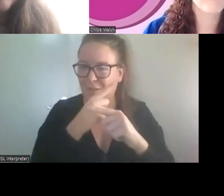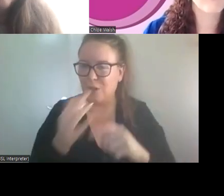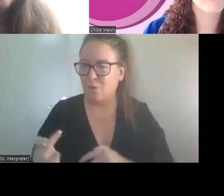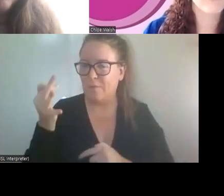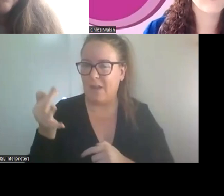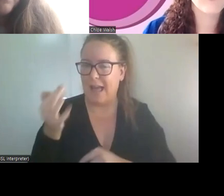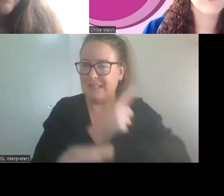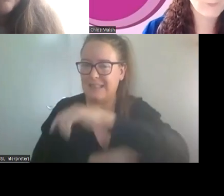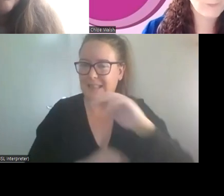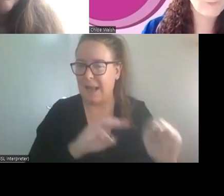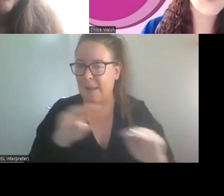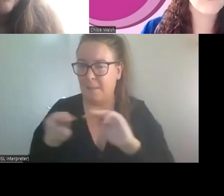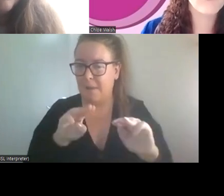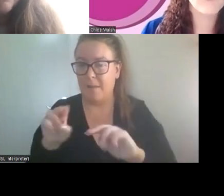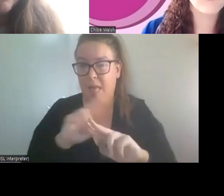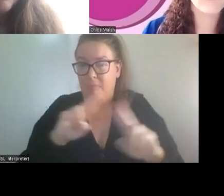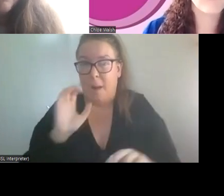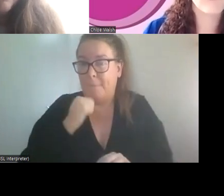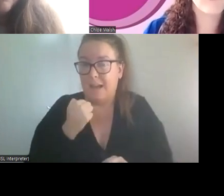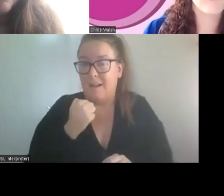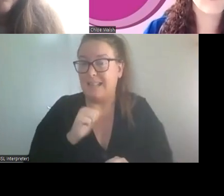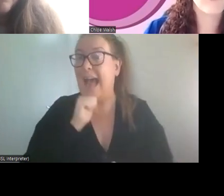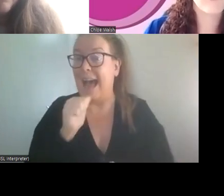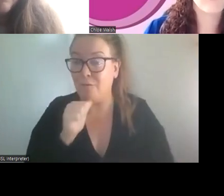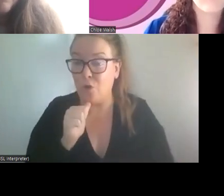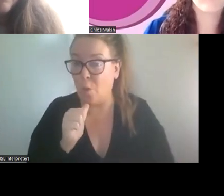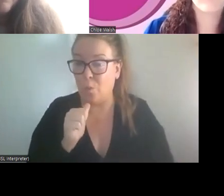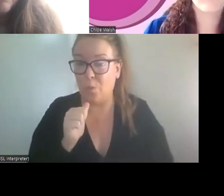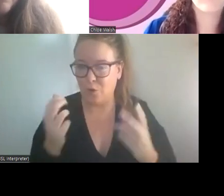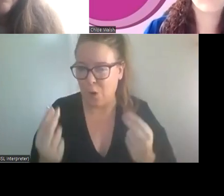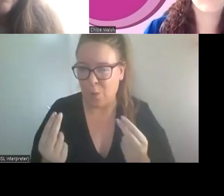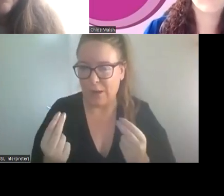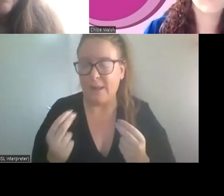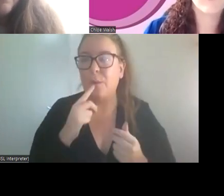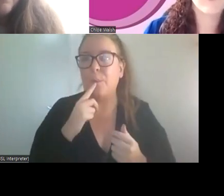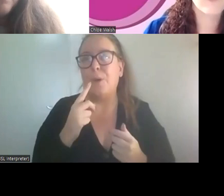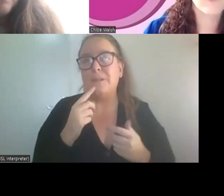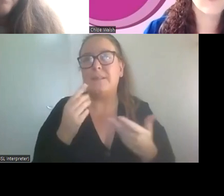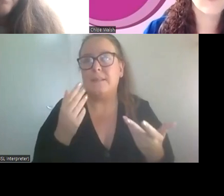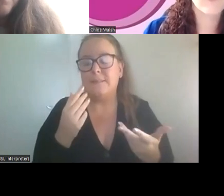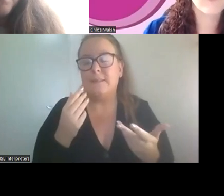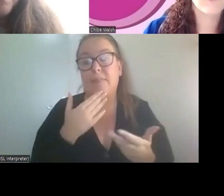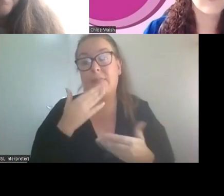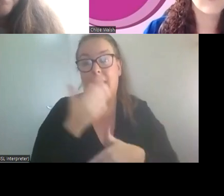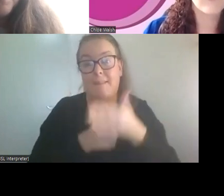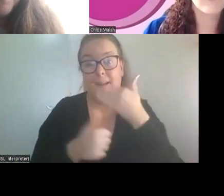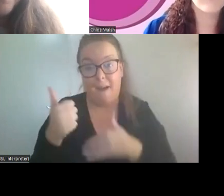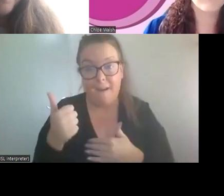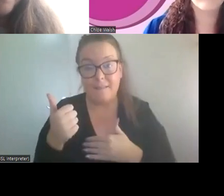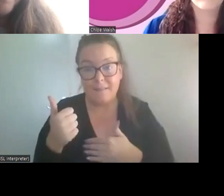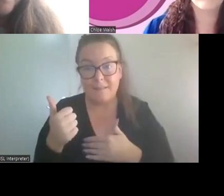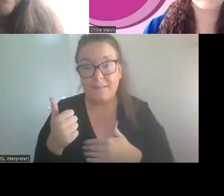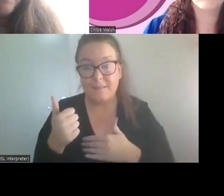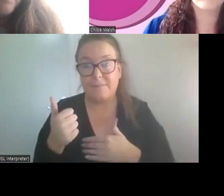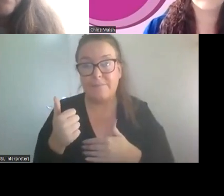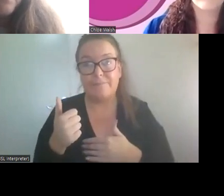people. Not because they didn't exist, but, um, you know, there's no, uh, thank God in some ways there's,